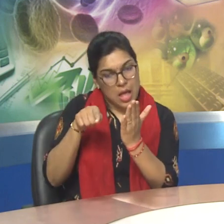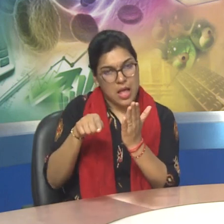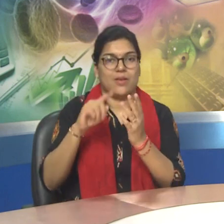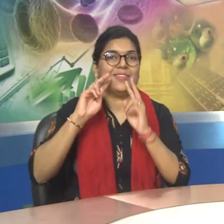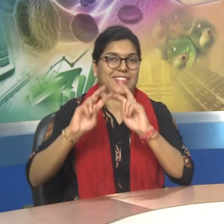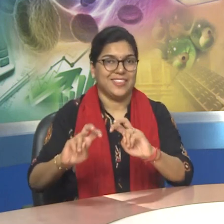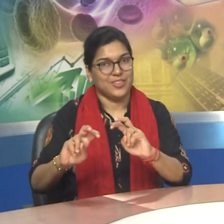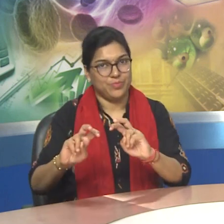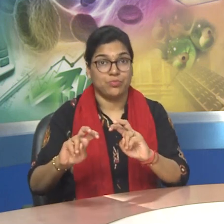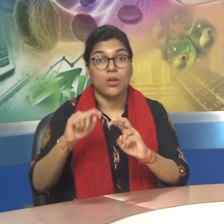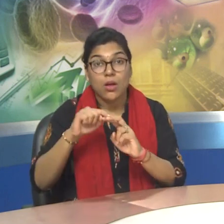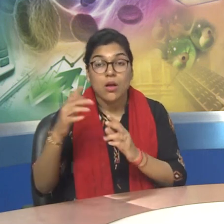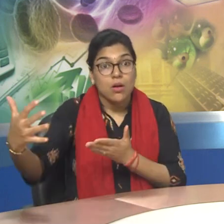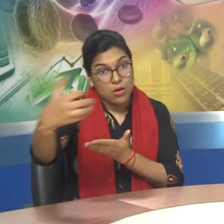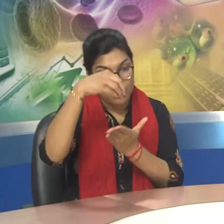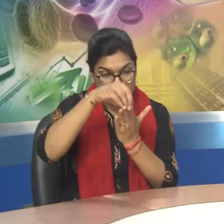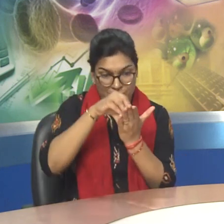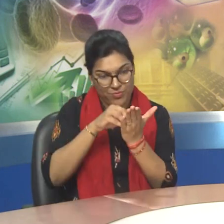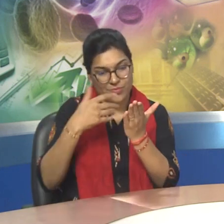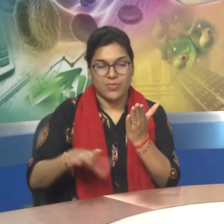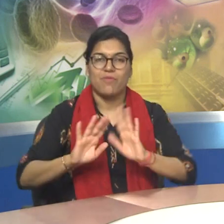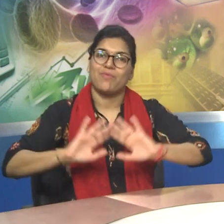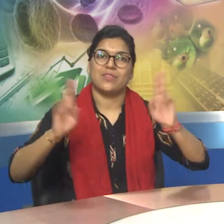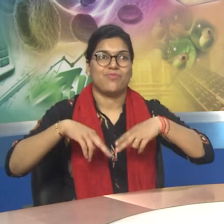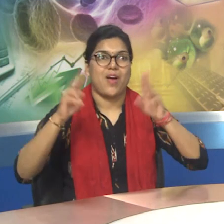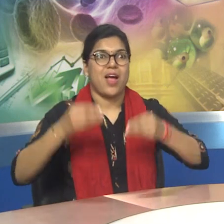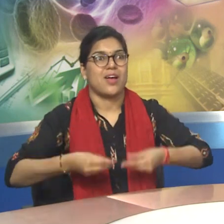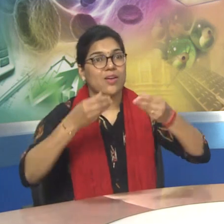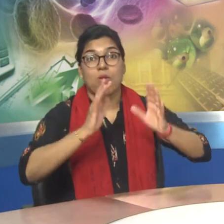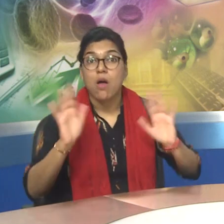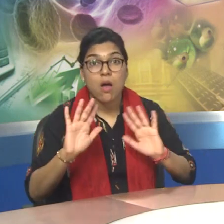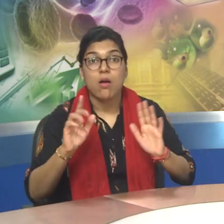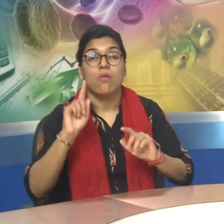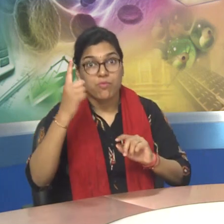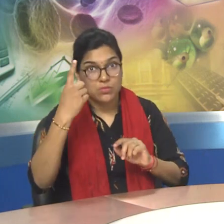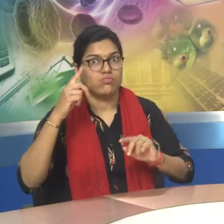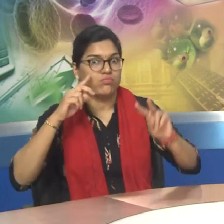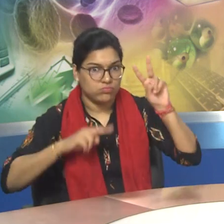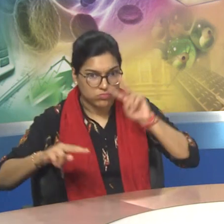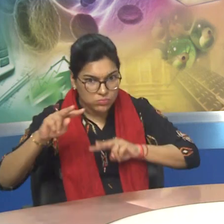R&D organizations and reputable commercial publishers. thing